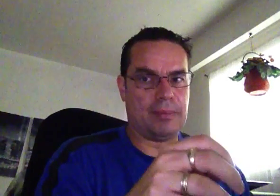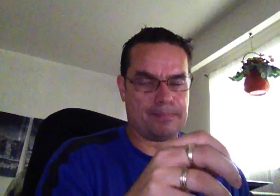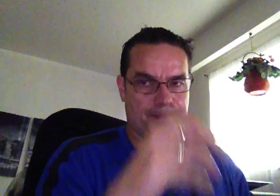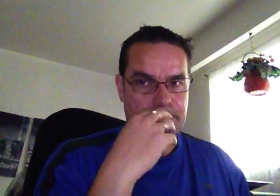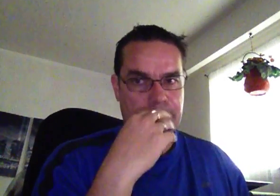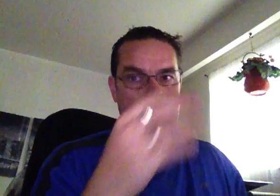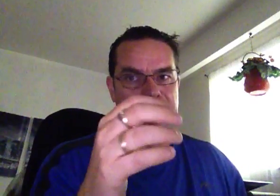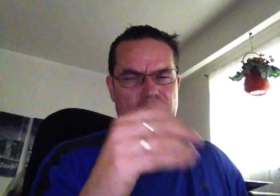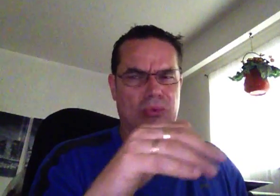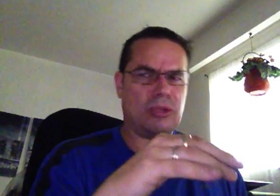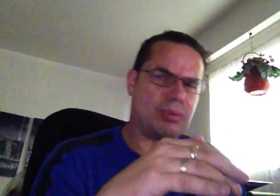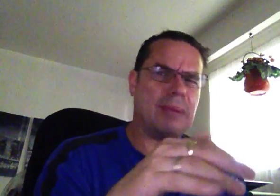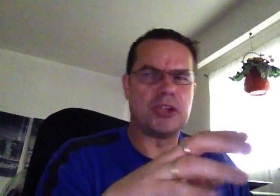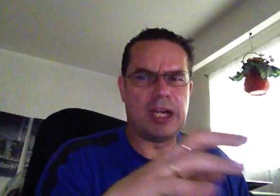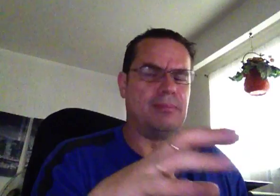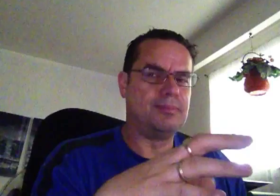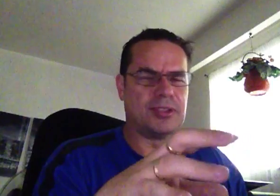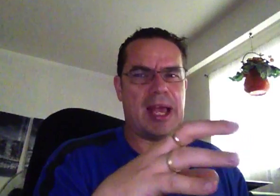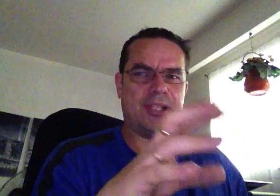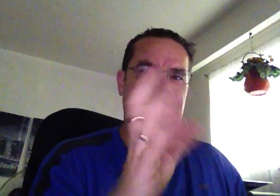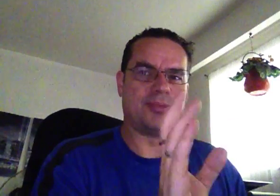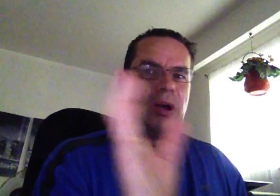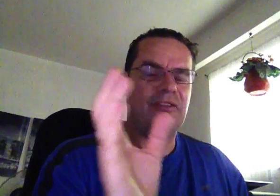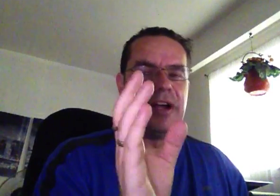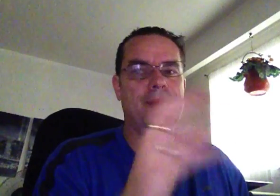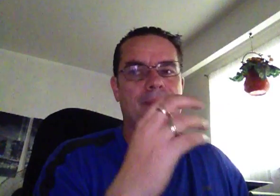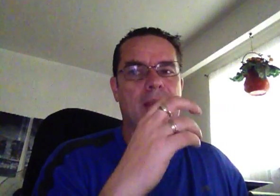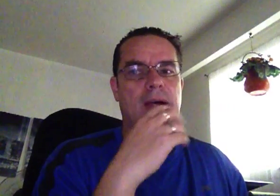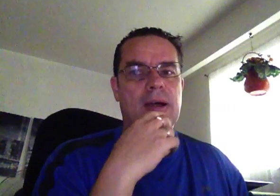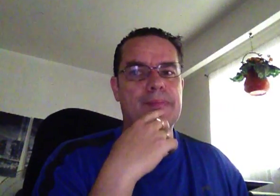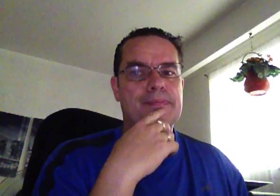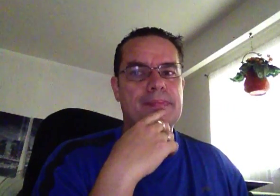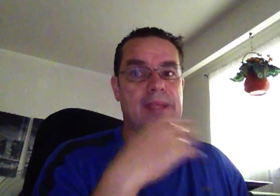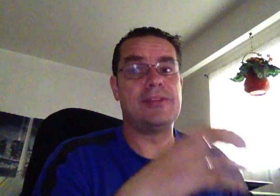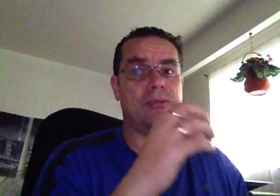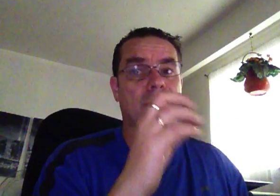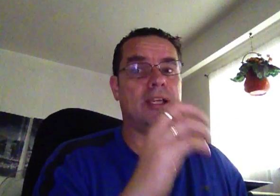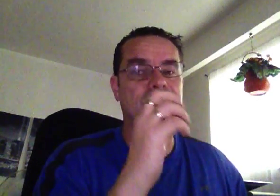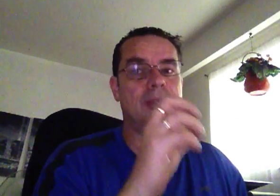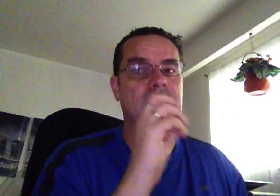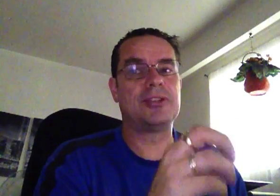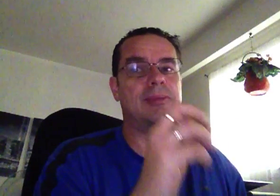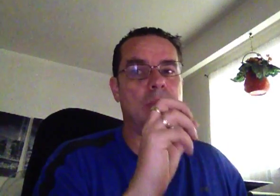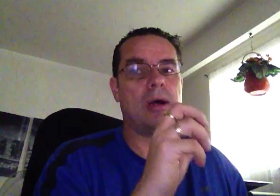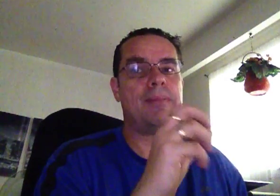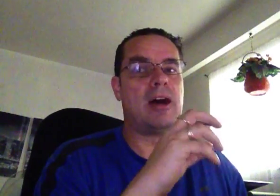his own prop shop slash small fund. He's doing extremely, extremely well. Now,